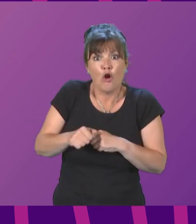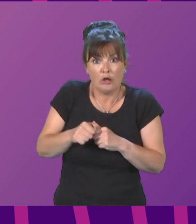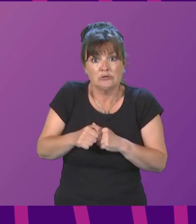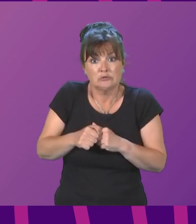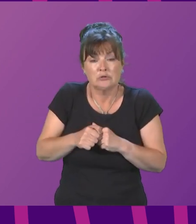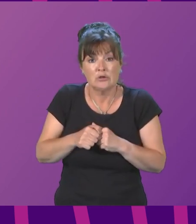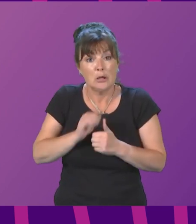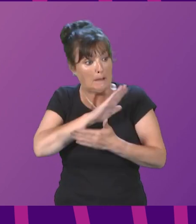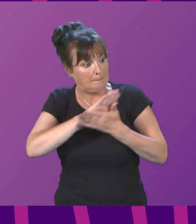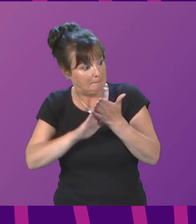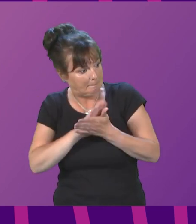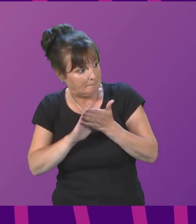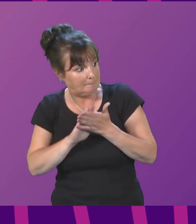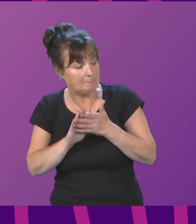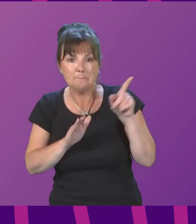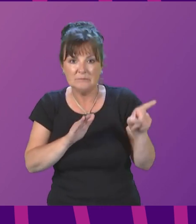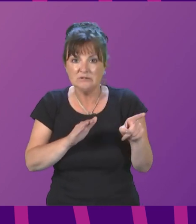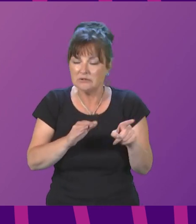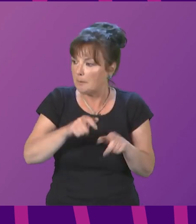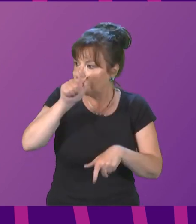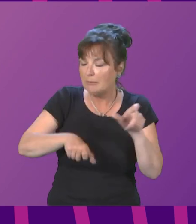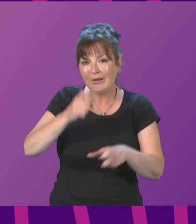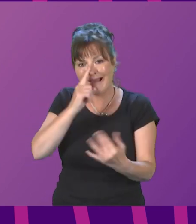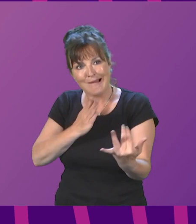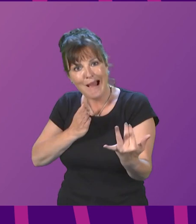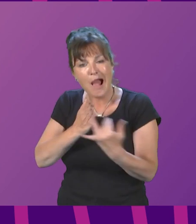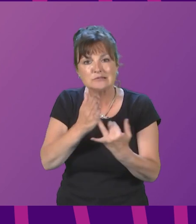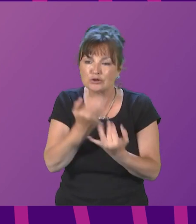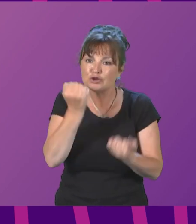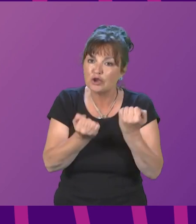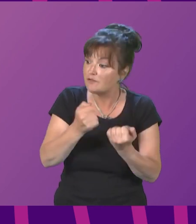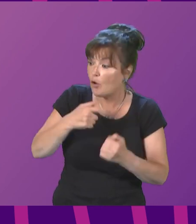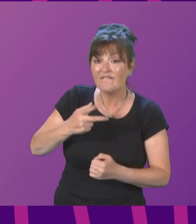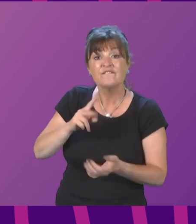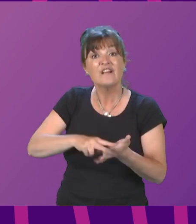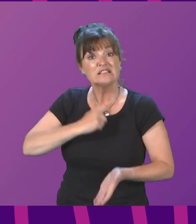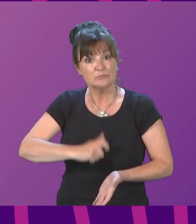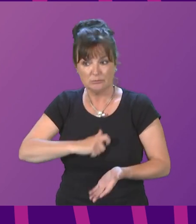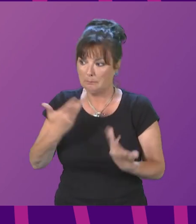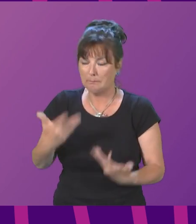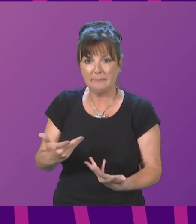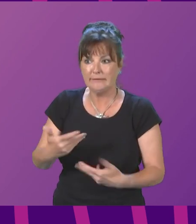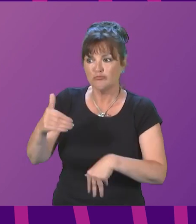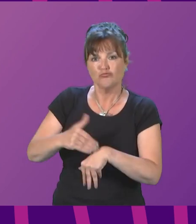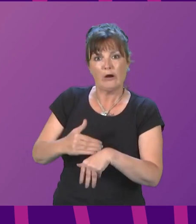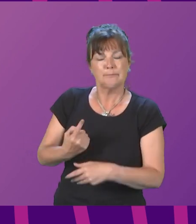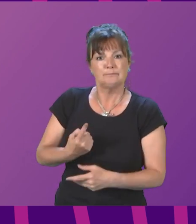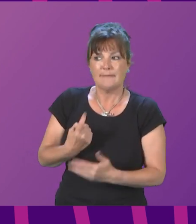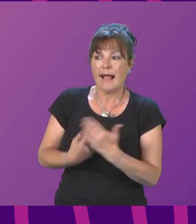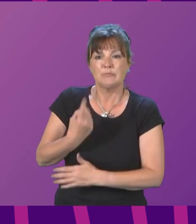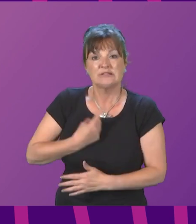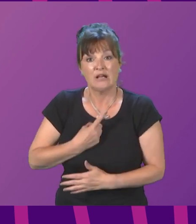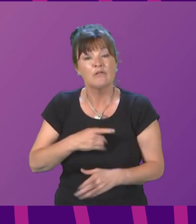intended to improve access to justice for victims of crime. This bill will also deliver statutory